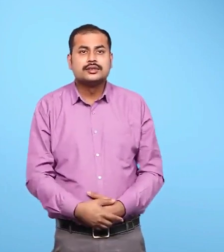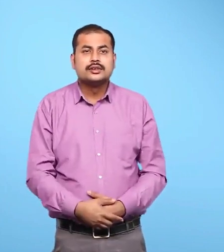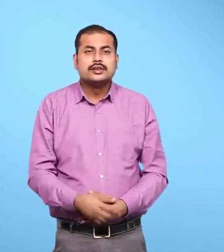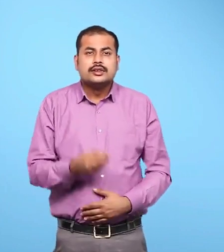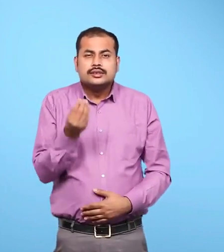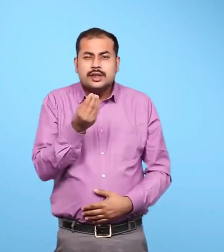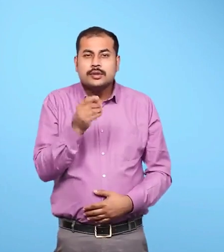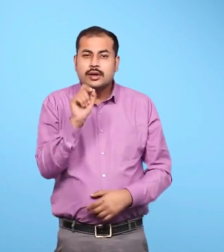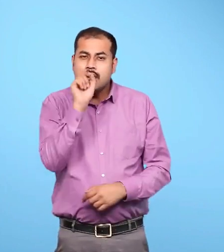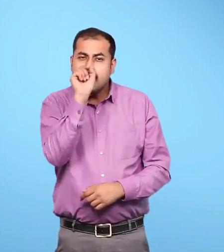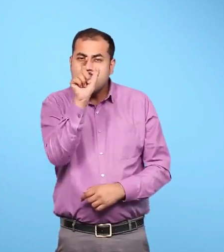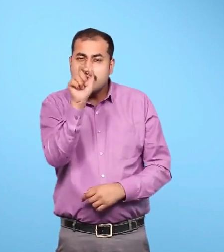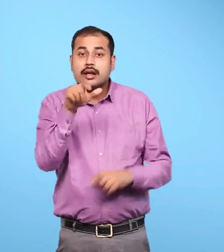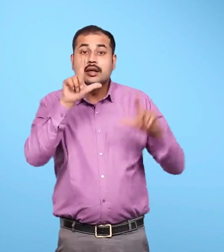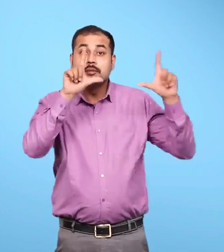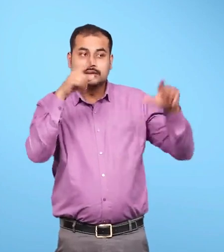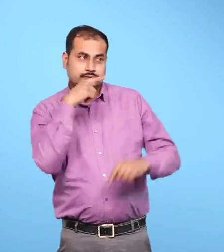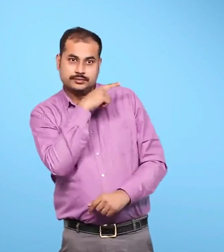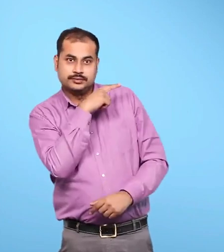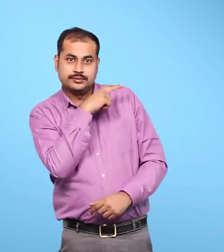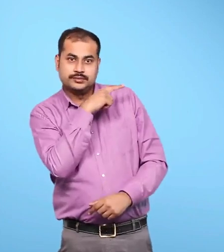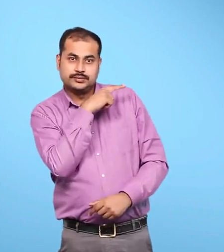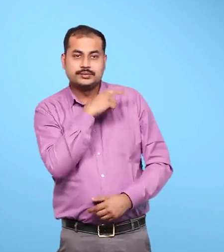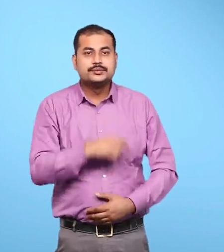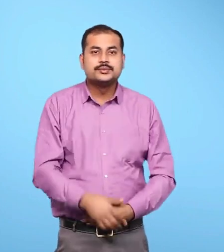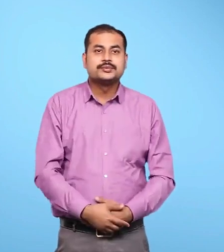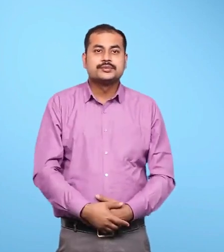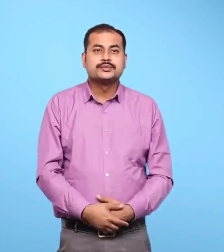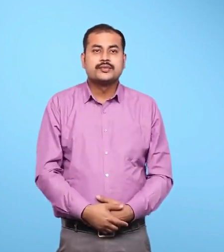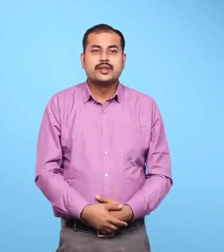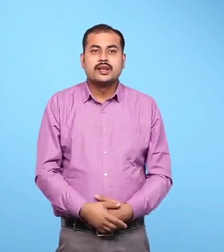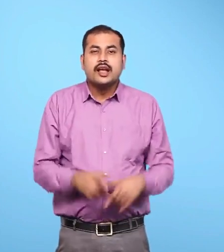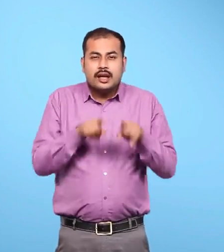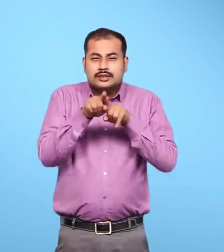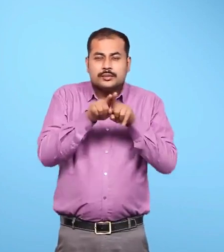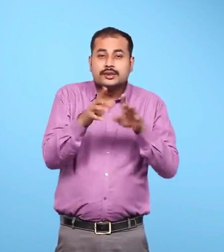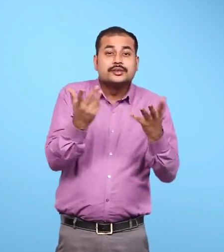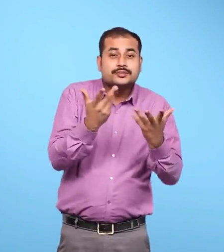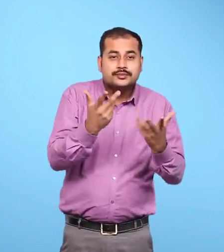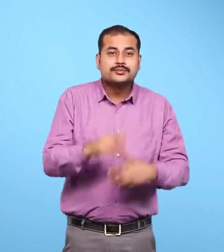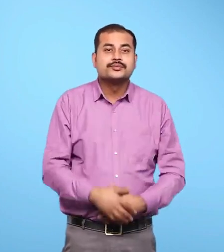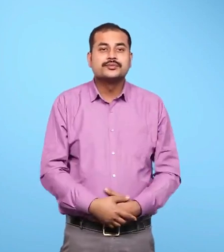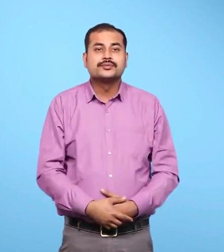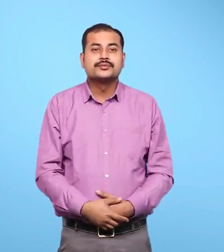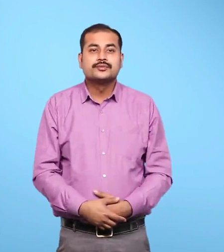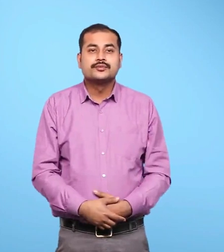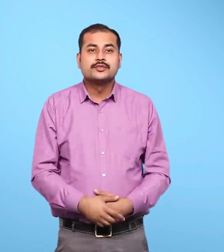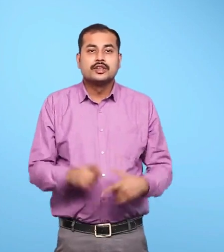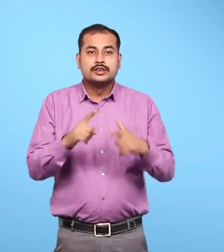You can take some hints from the words given in the box. For example, John